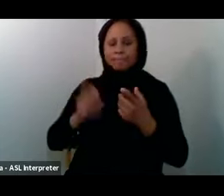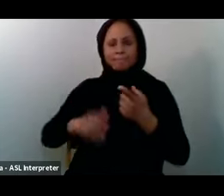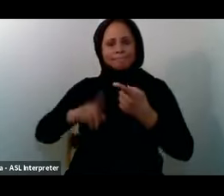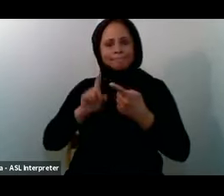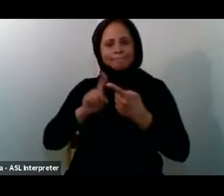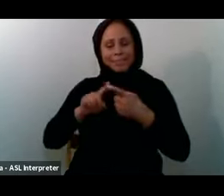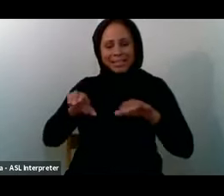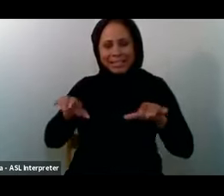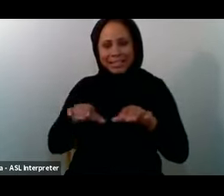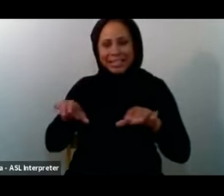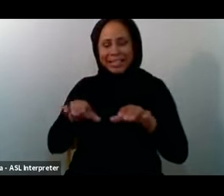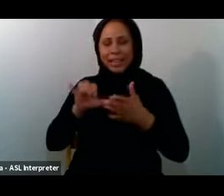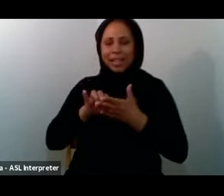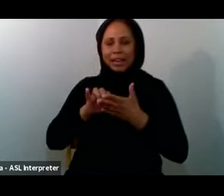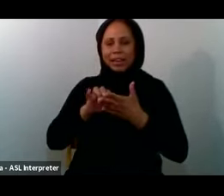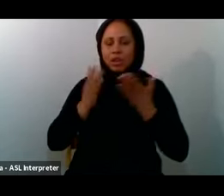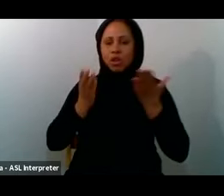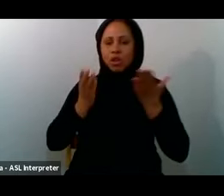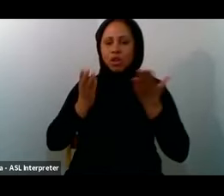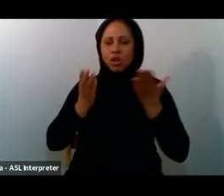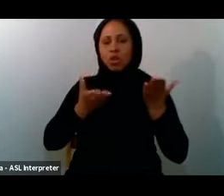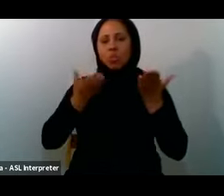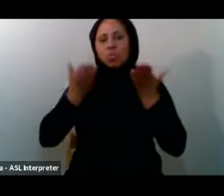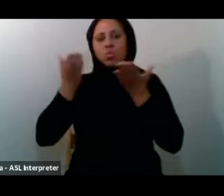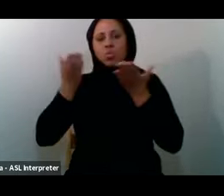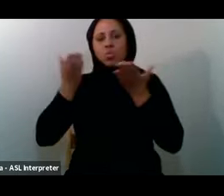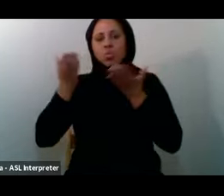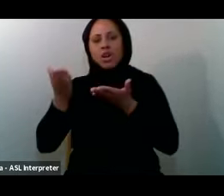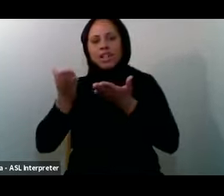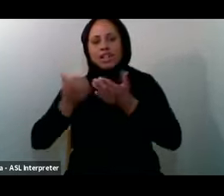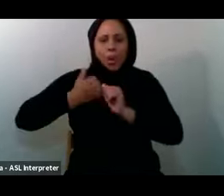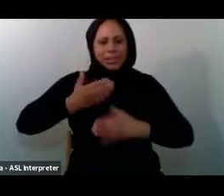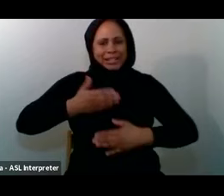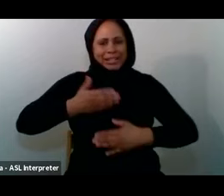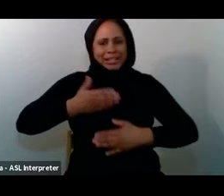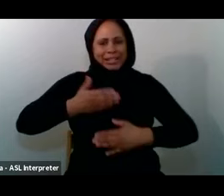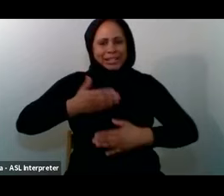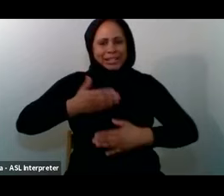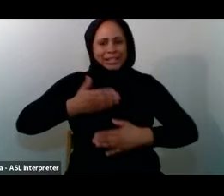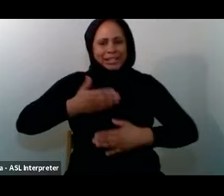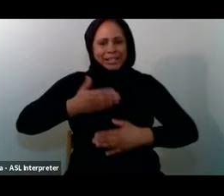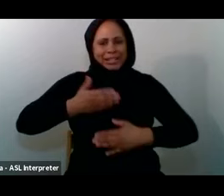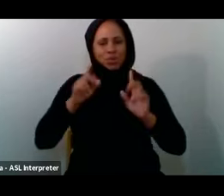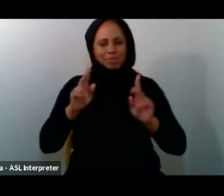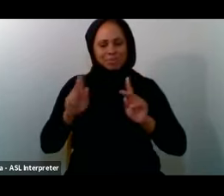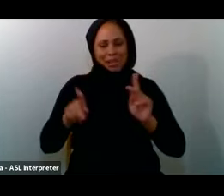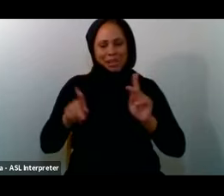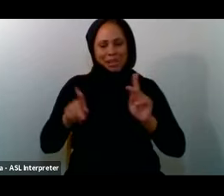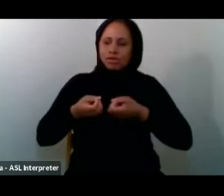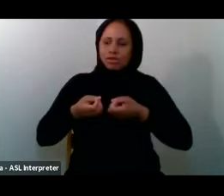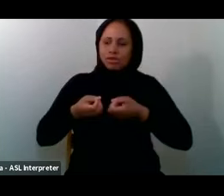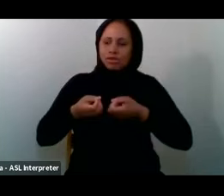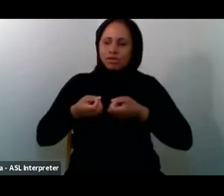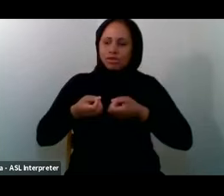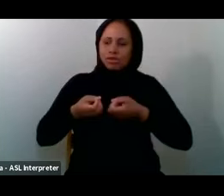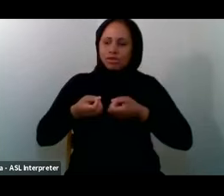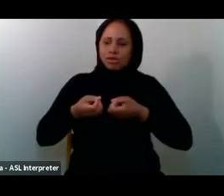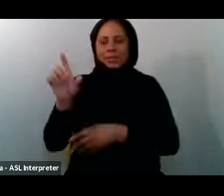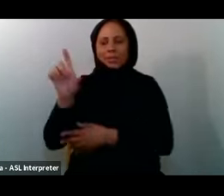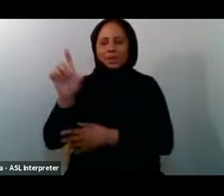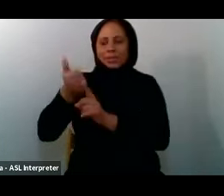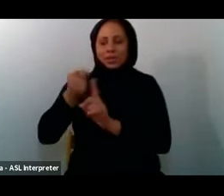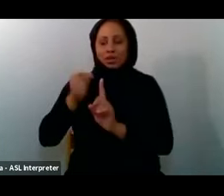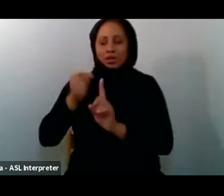joy to people To bring joy To a Muslim To bring joy To a believer To bring joy To a human being